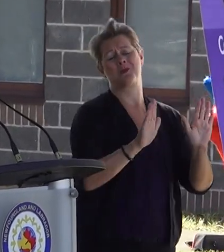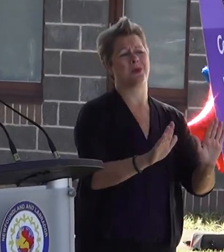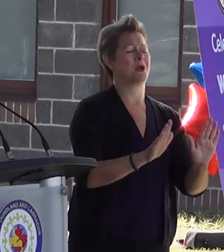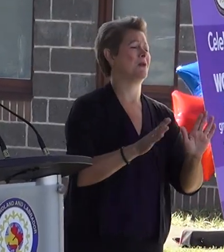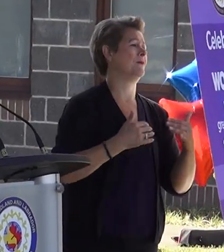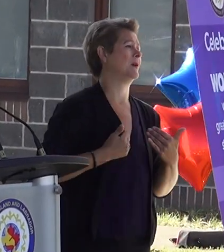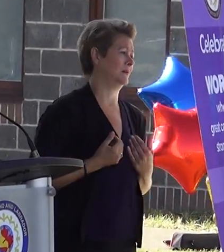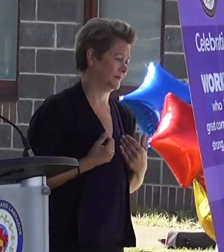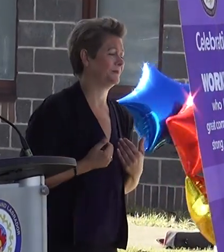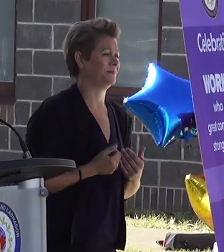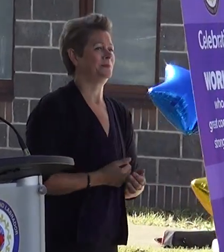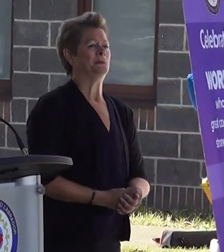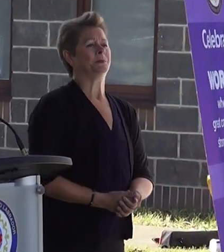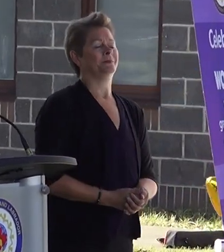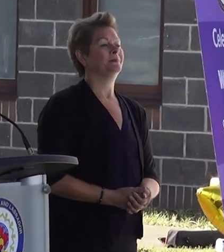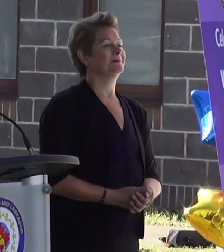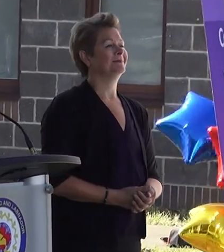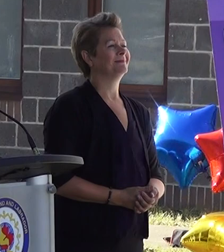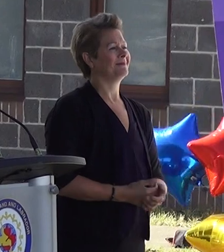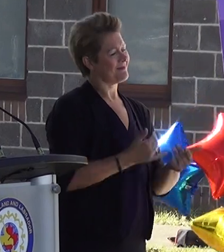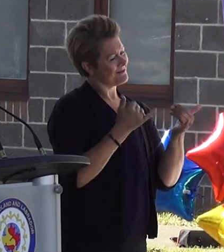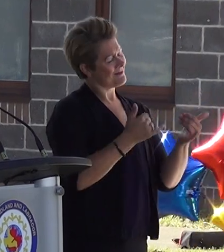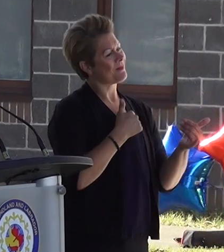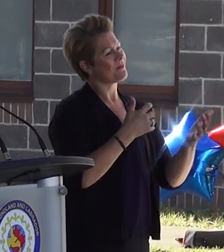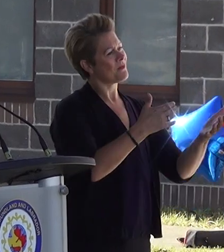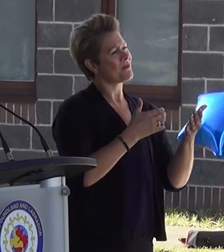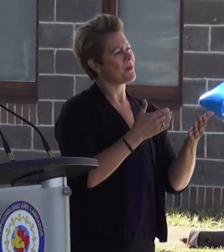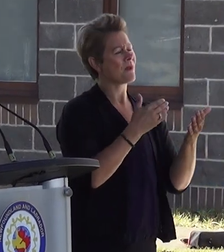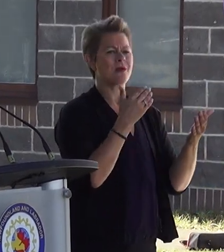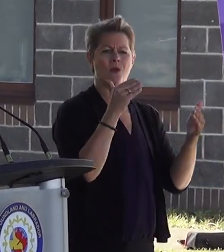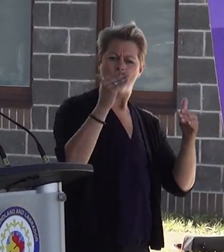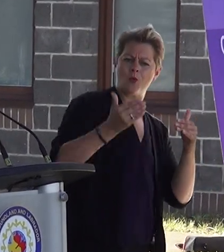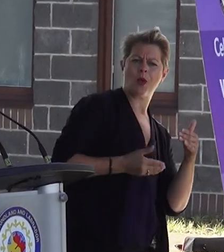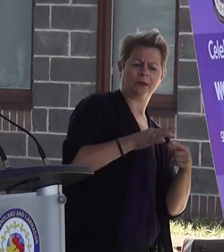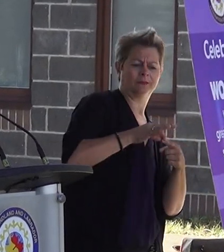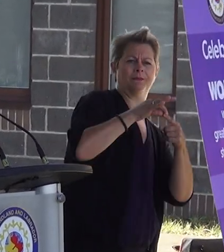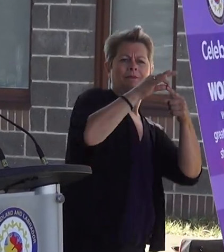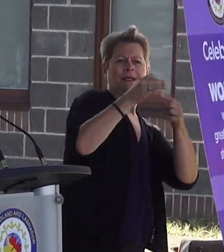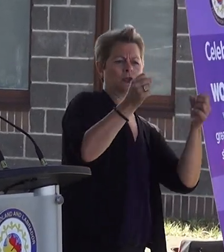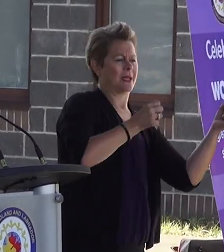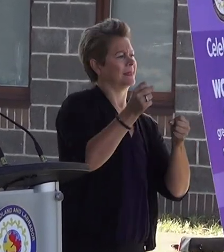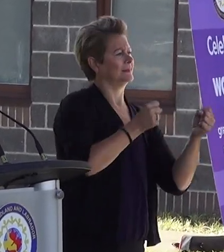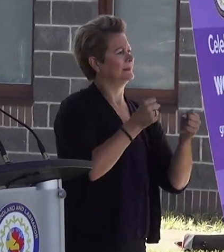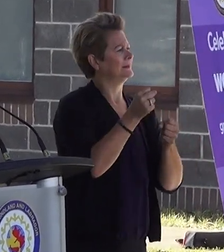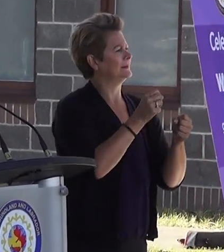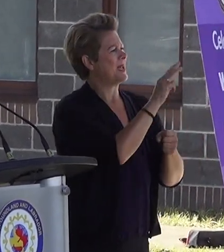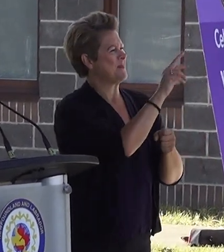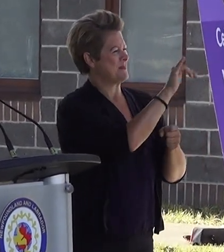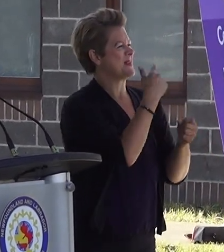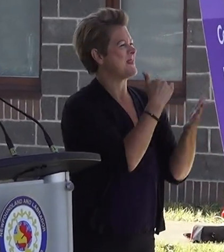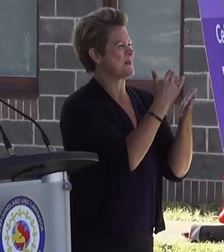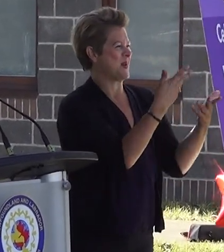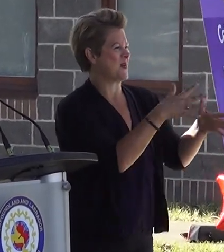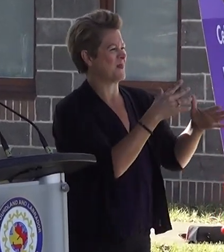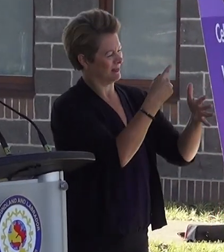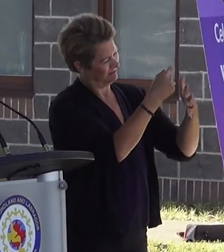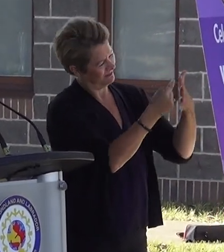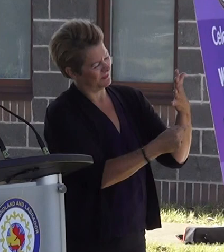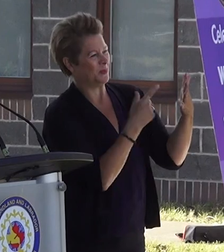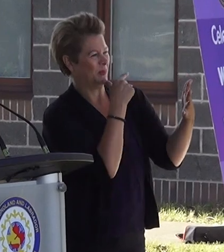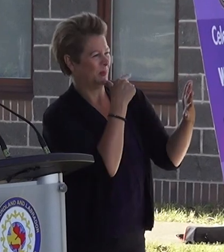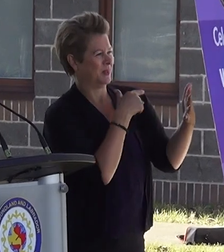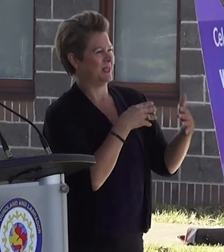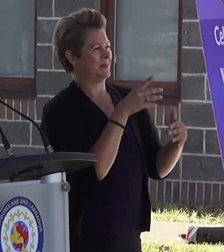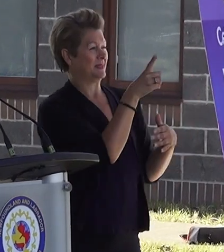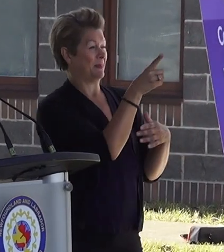Falls, Windsor. I'd like to acknowledge all the special guests here, as Mary has already mentioned them individually. My Deputy